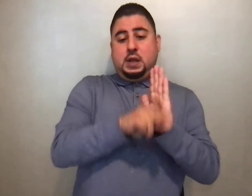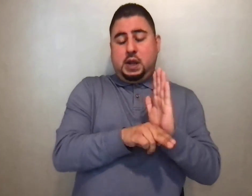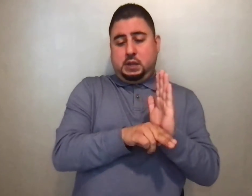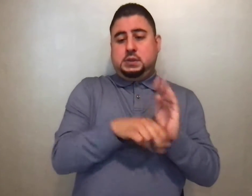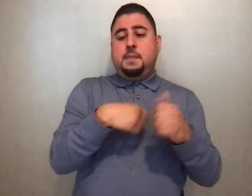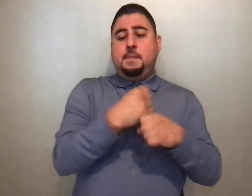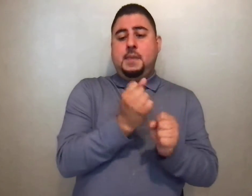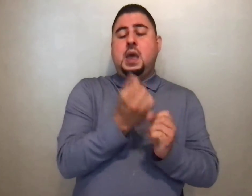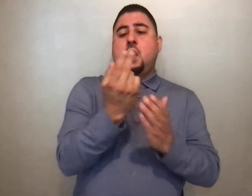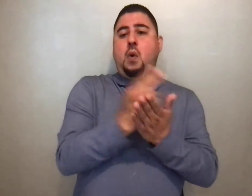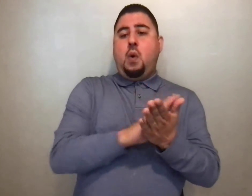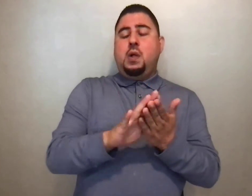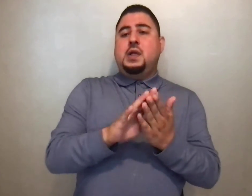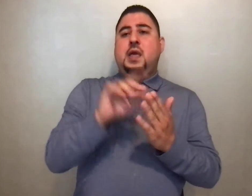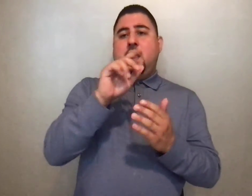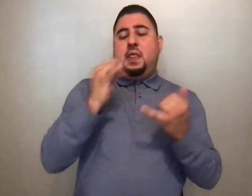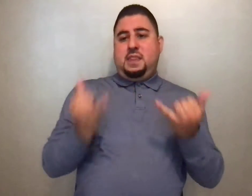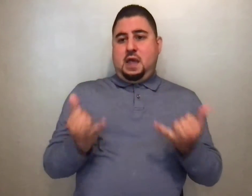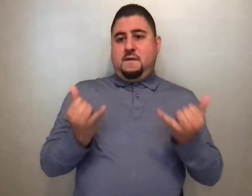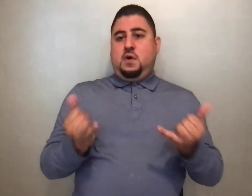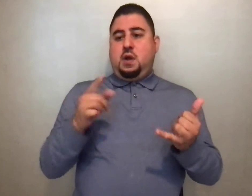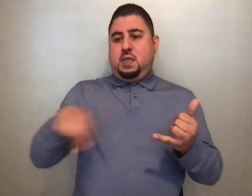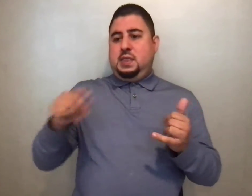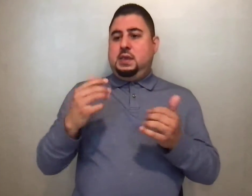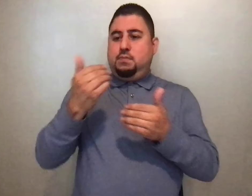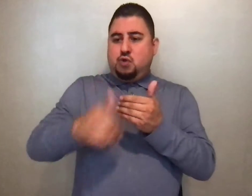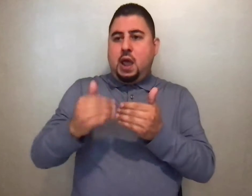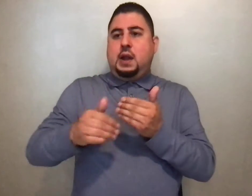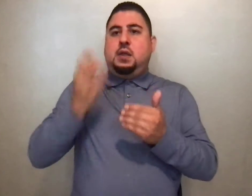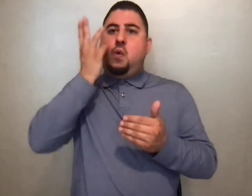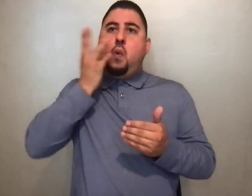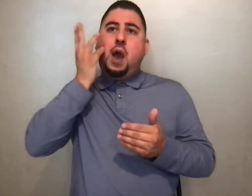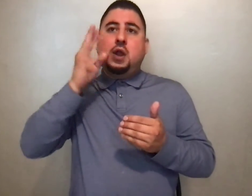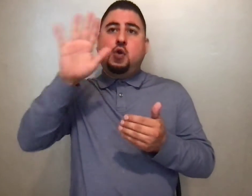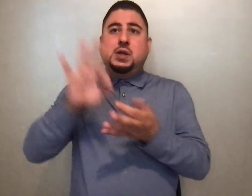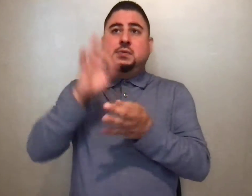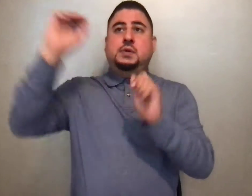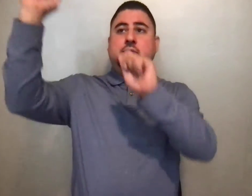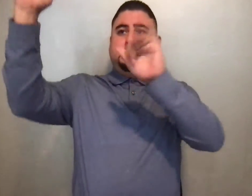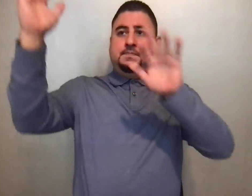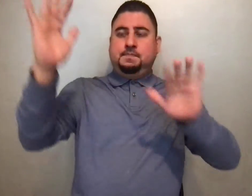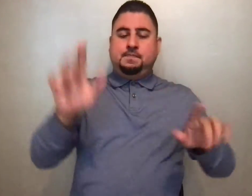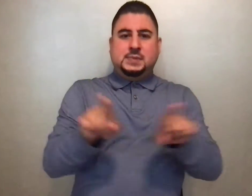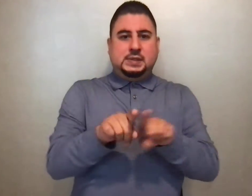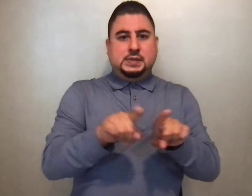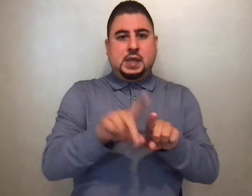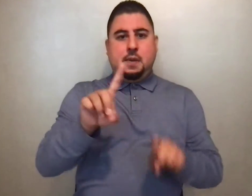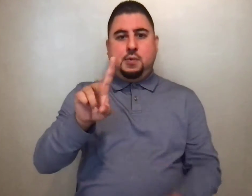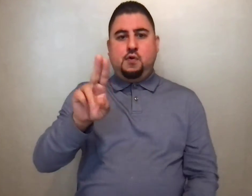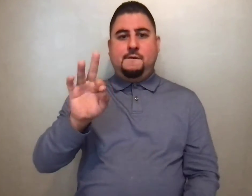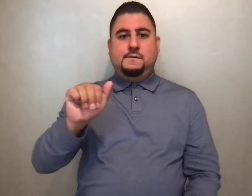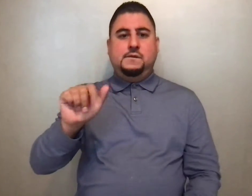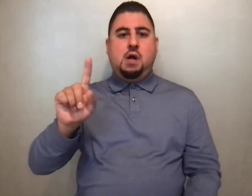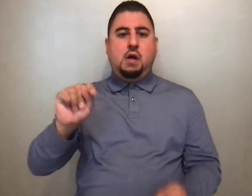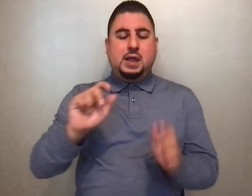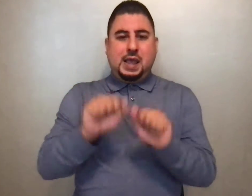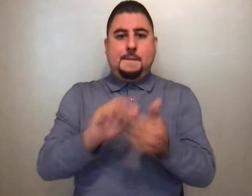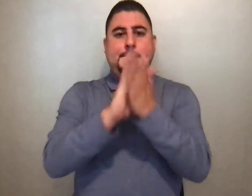holy, therefore, these gifts, we pray, by sending down your spirit upon them like the dewfall, so that they may become for